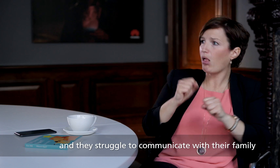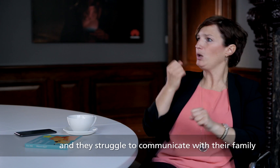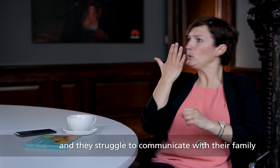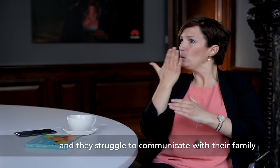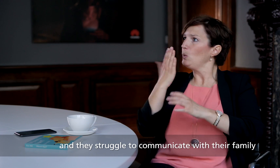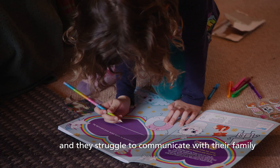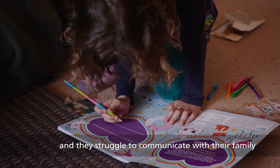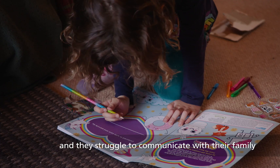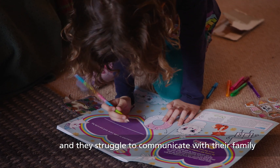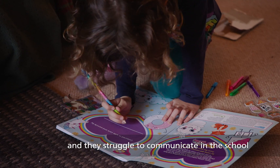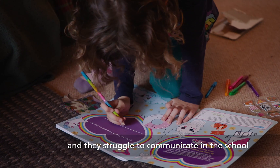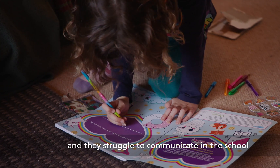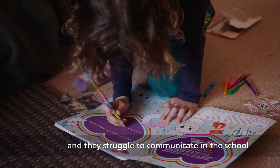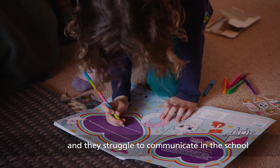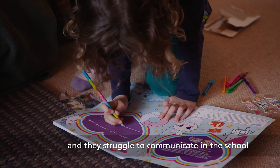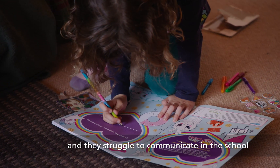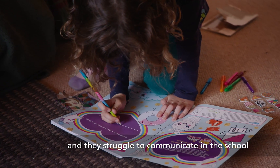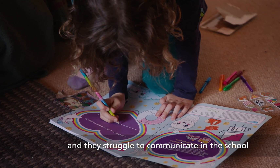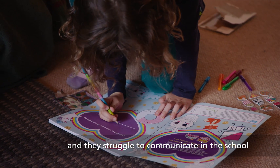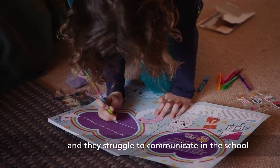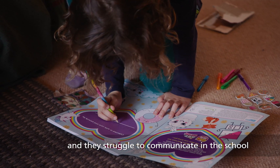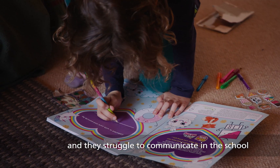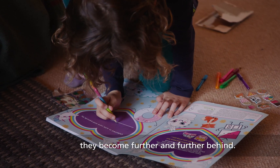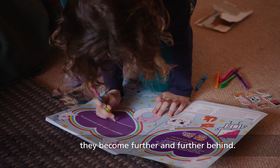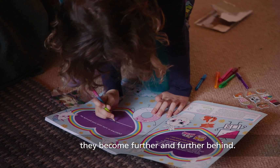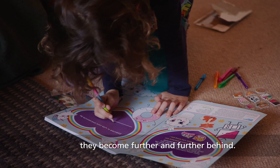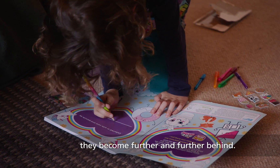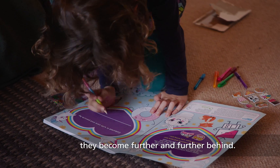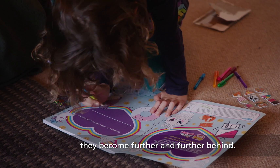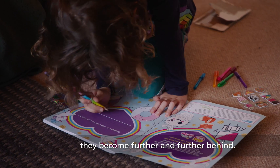their family and they struggle to communicate in the school, they become further and further behind.